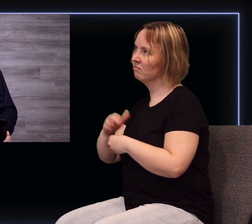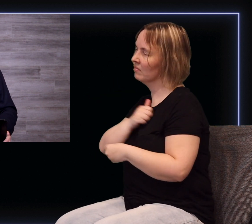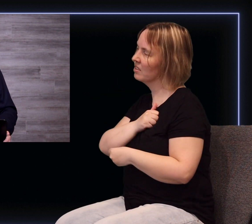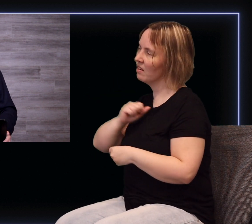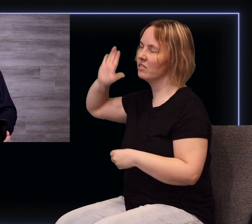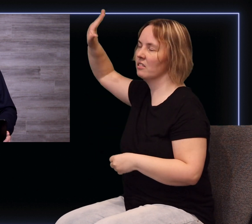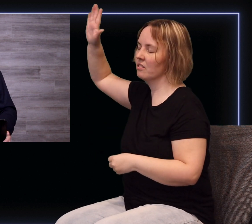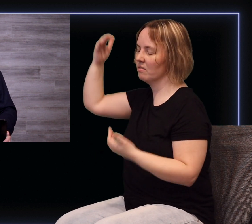name amen